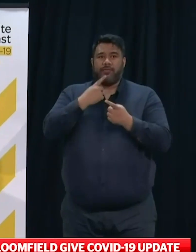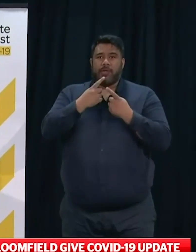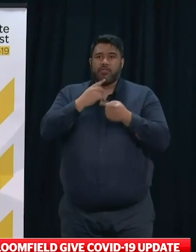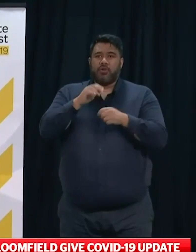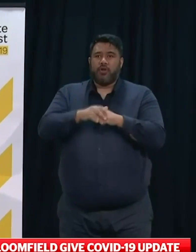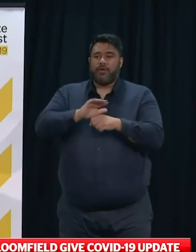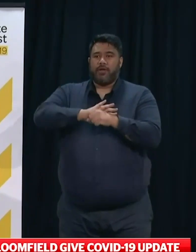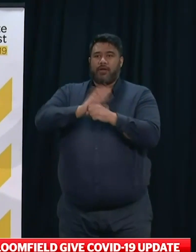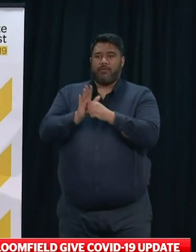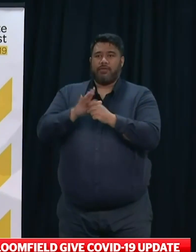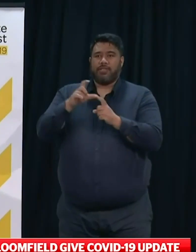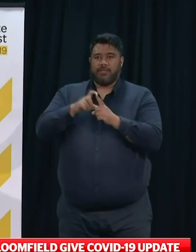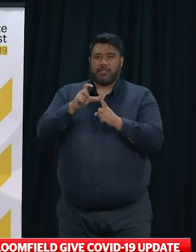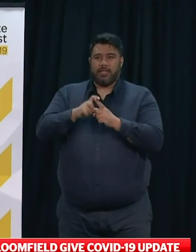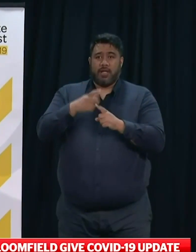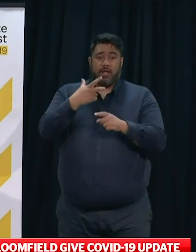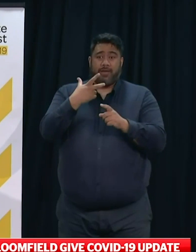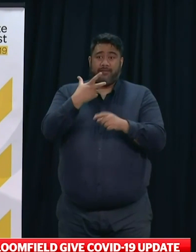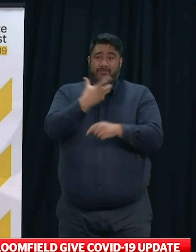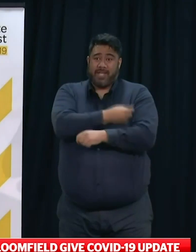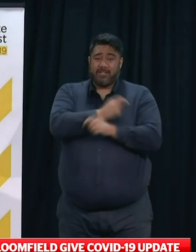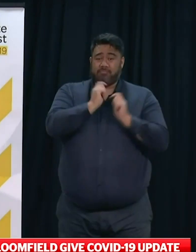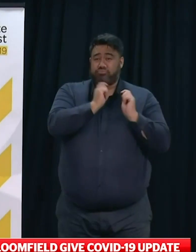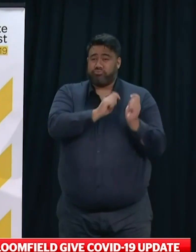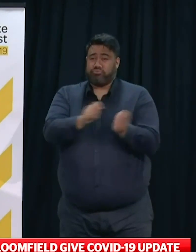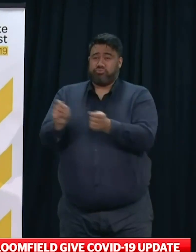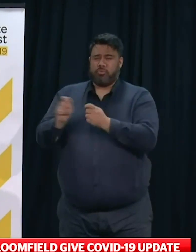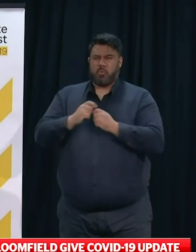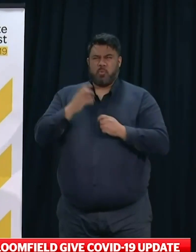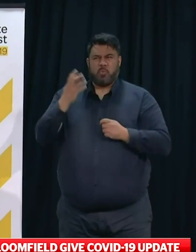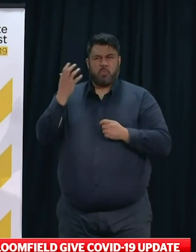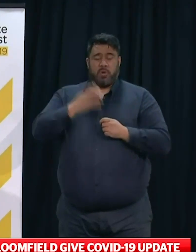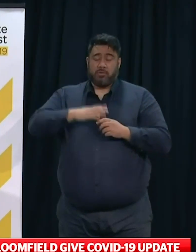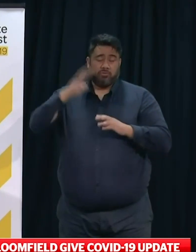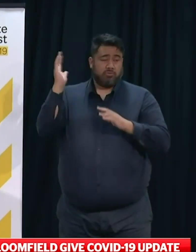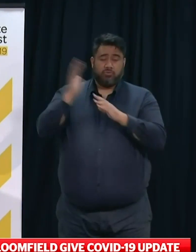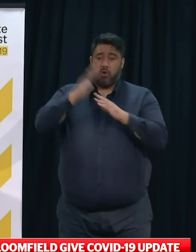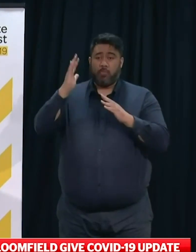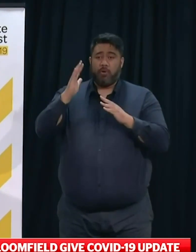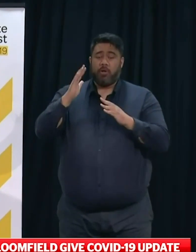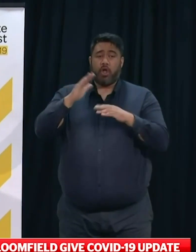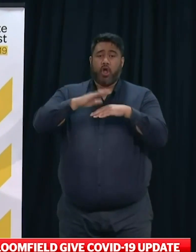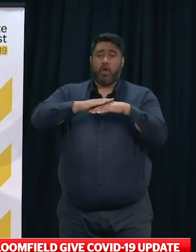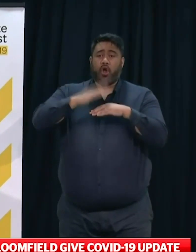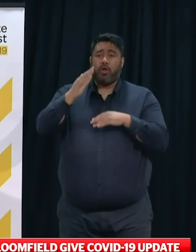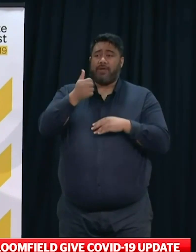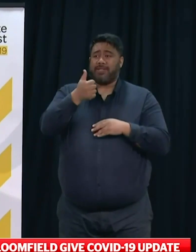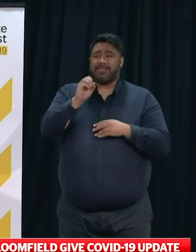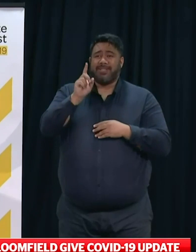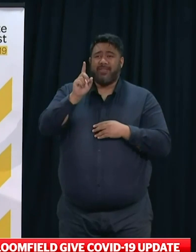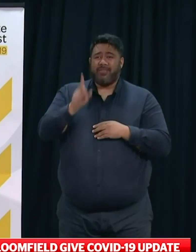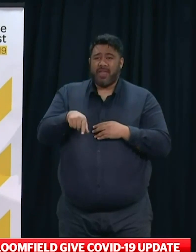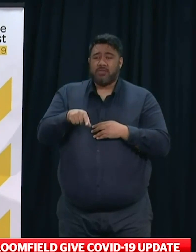was our best day ever for vaccinations and the first time that we've had more than 60,000 in a day. In fact,